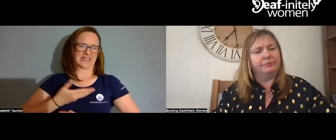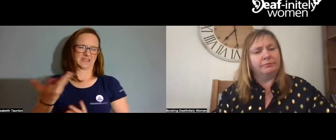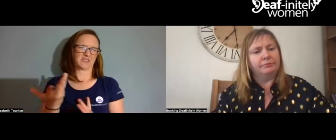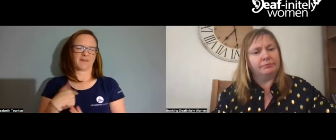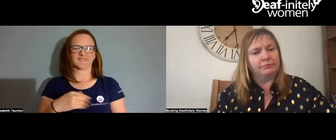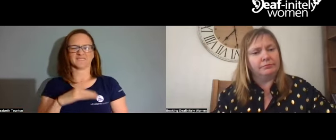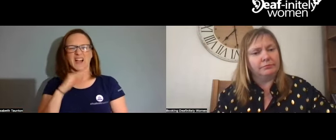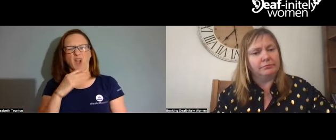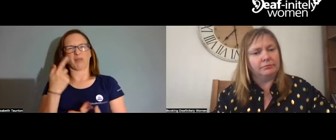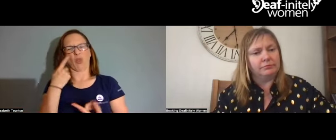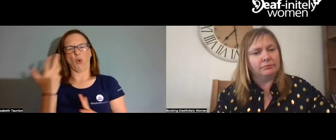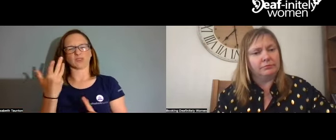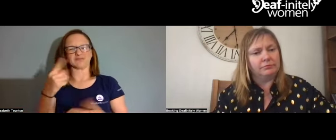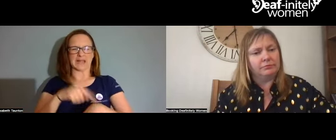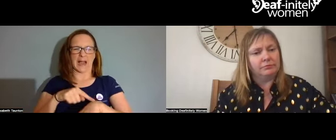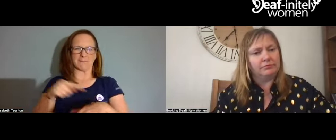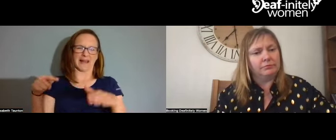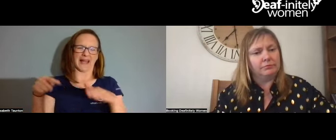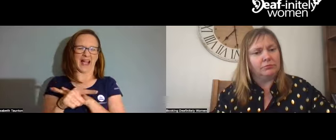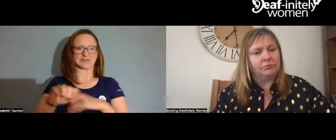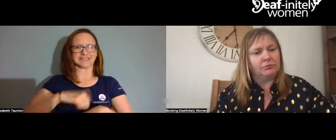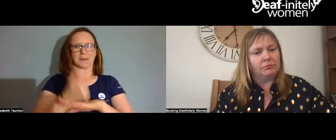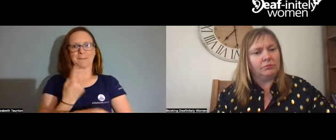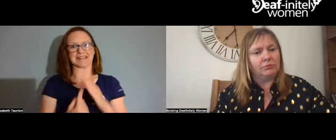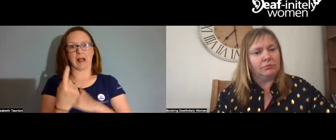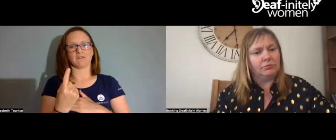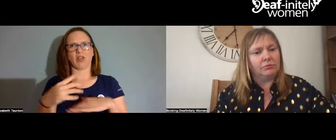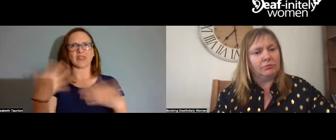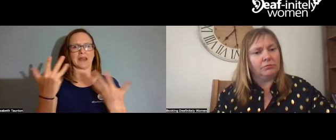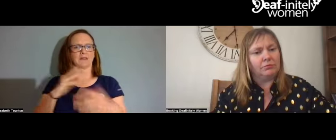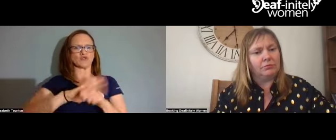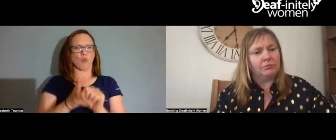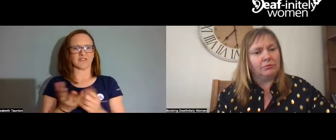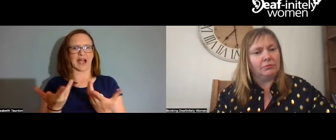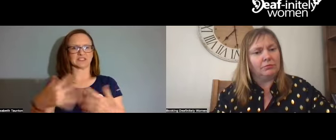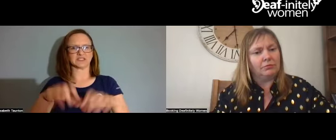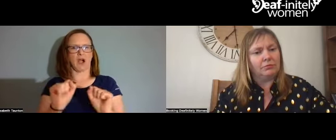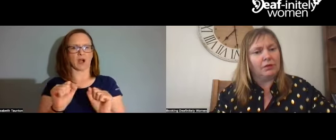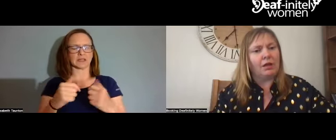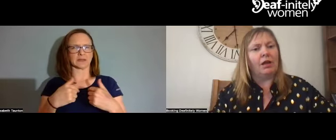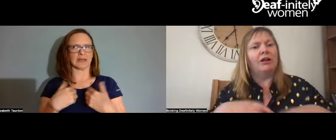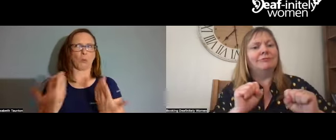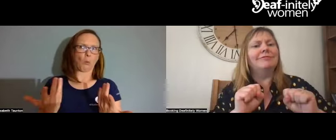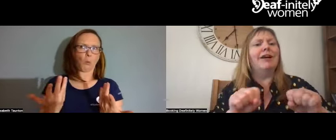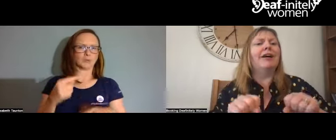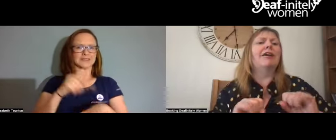different places, other people. I just got a bit fed up. And I started to set up for myself. And then